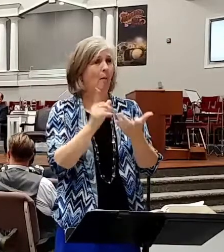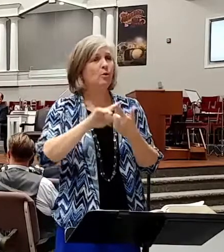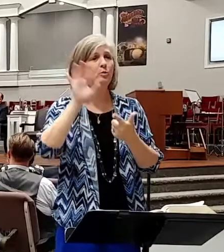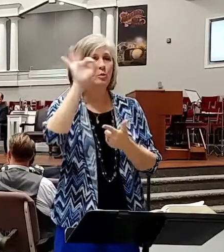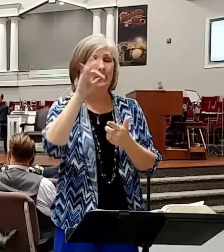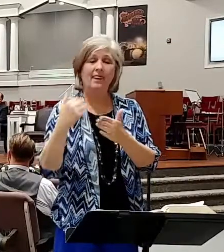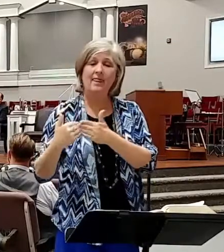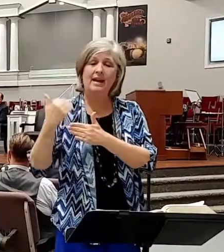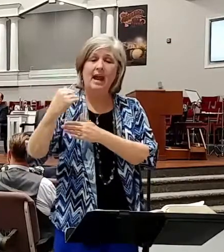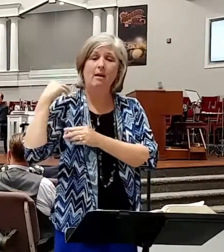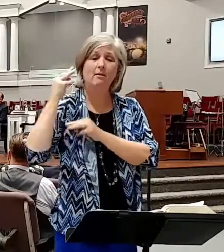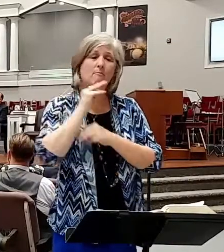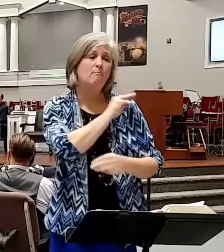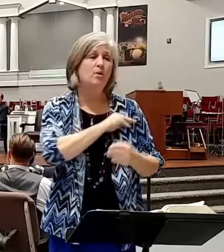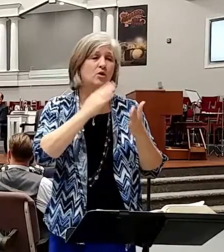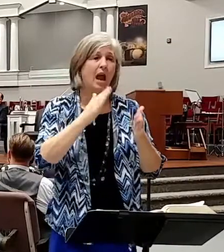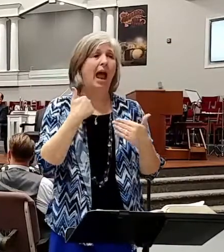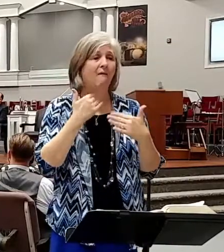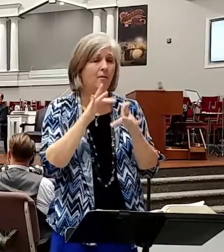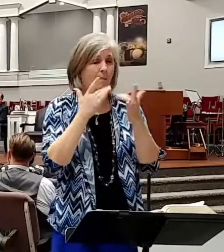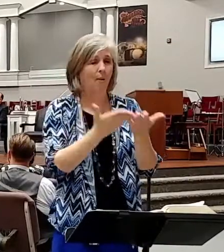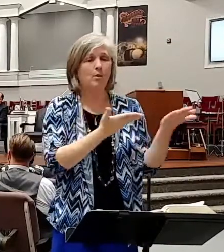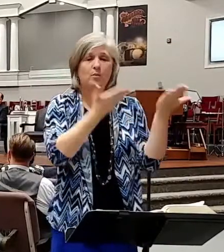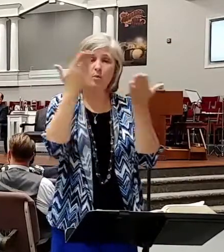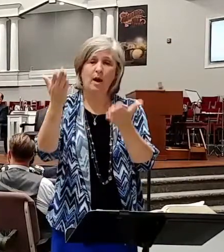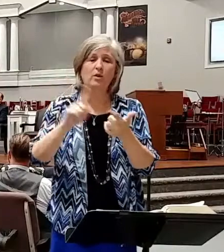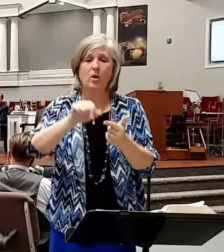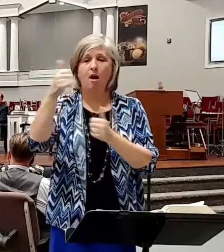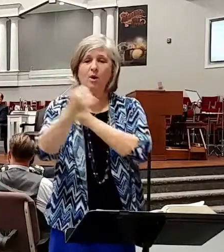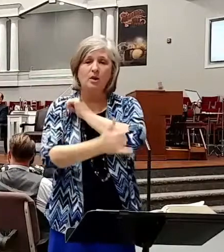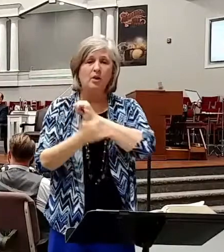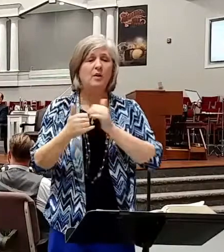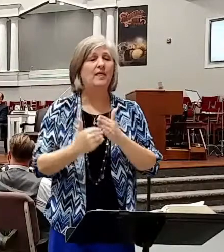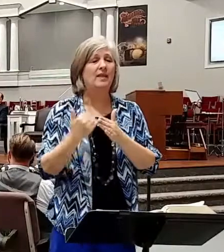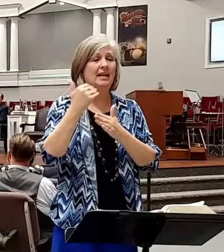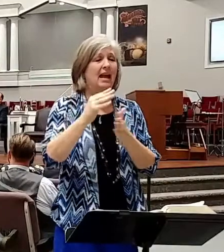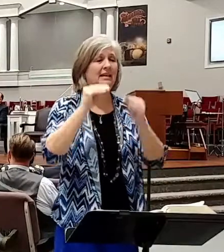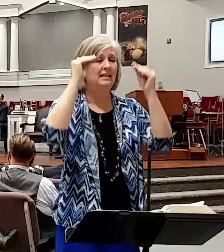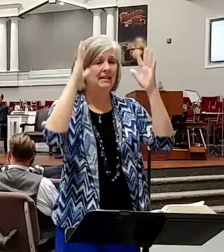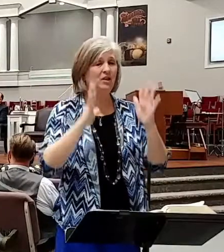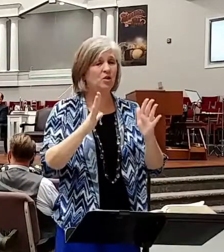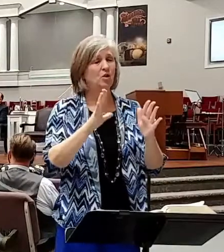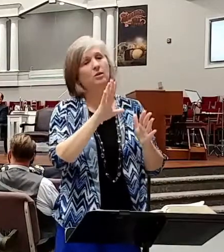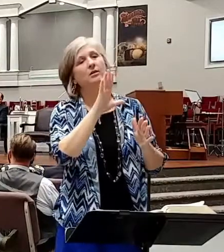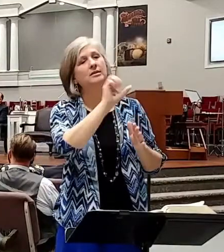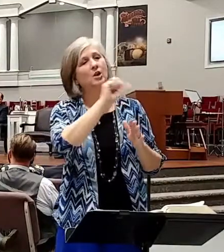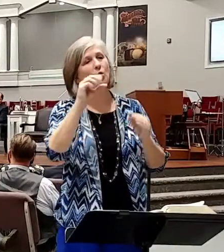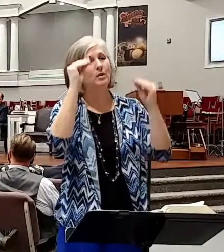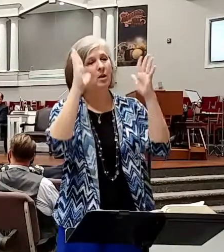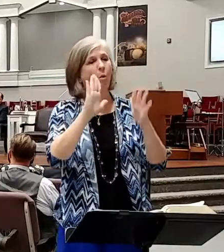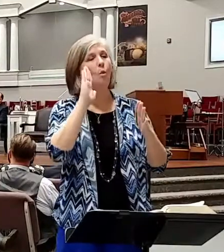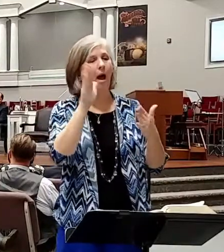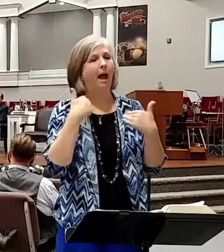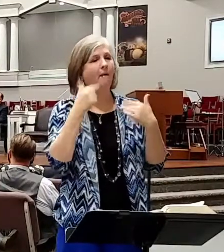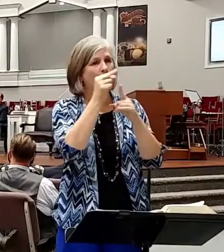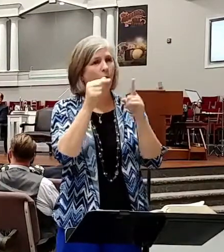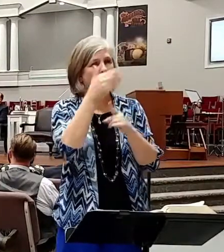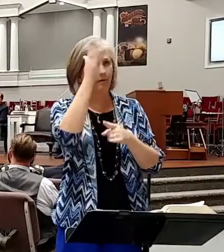will have a book to carry to the foreign field. The next teachers of the Word of God in a Sunday school class. The next ones that are in a Christian school they'll still